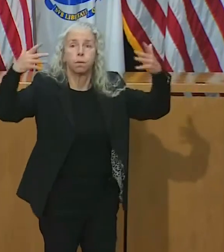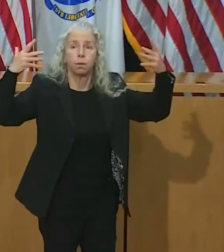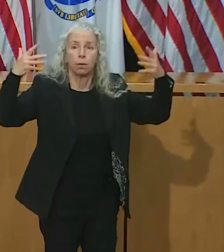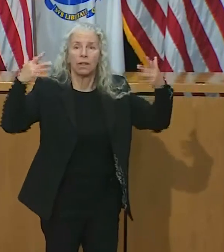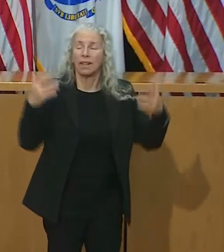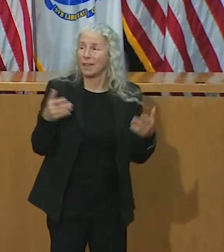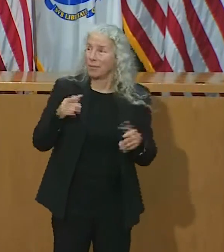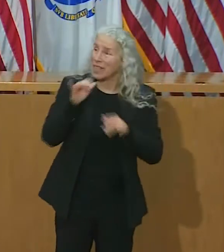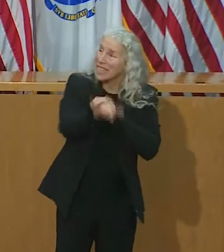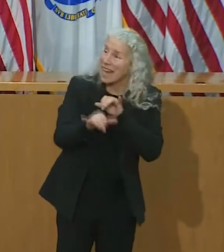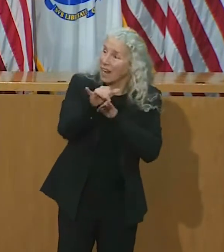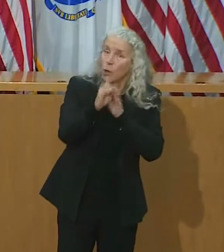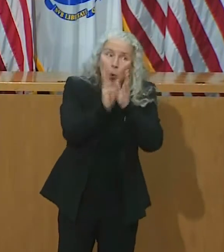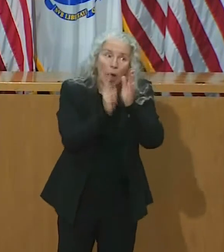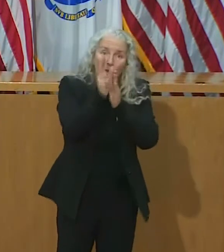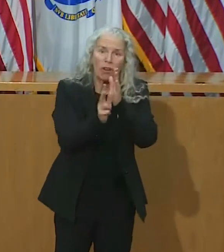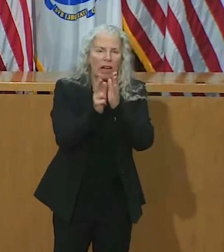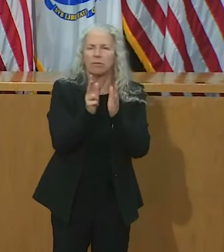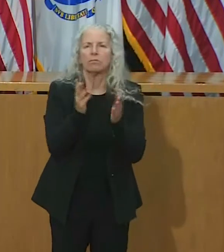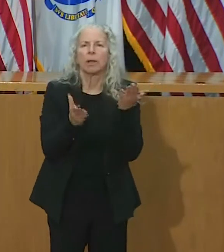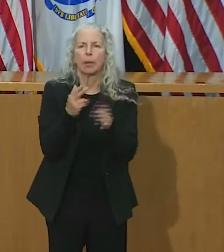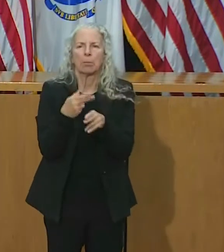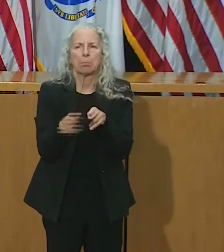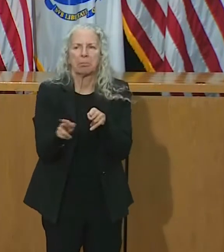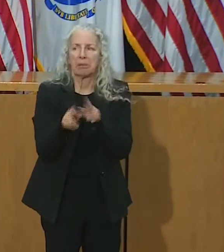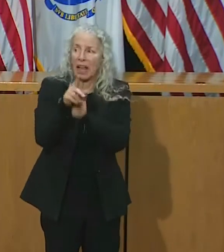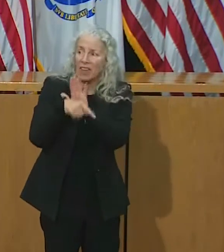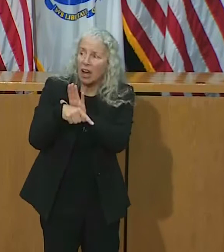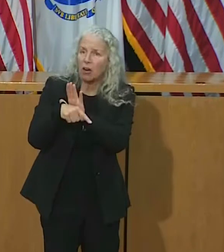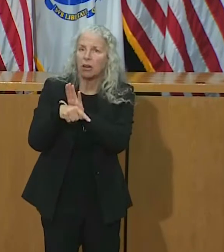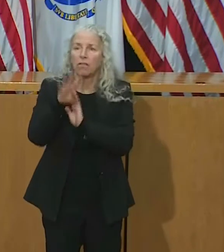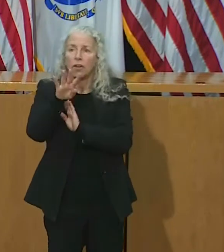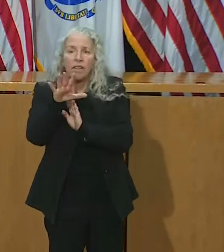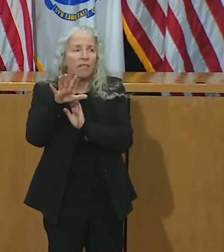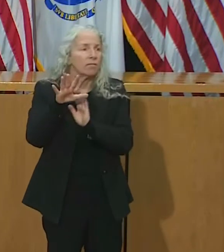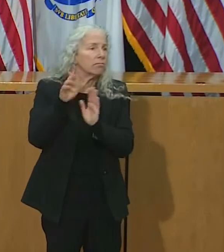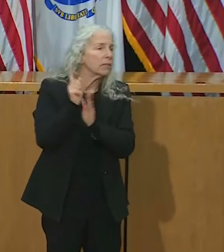short. Gatherings that last longer pose more risk than shorter ones.